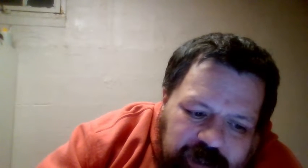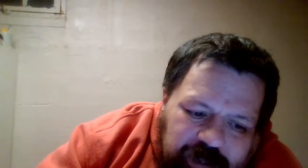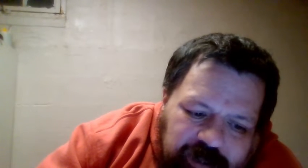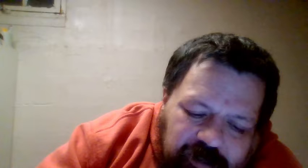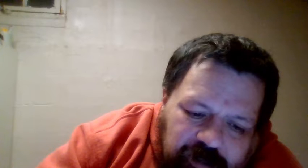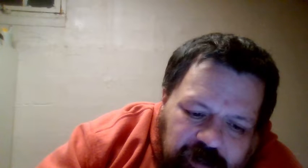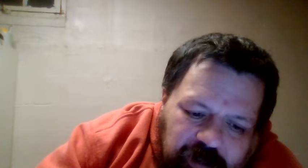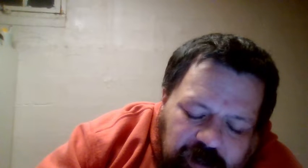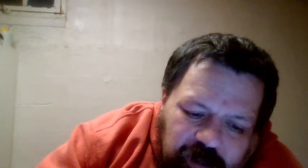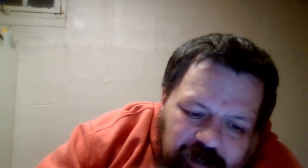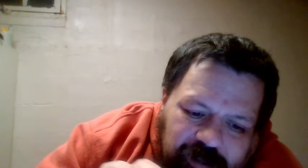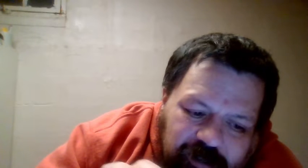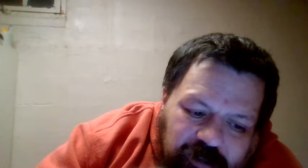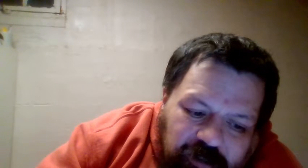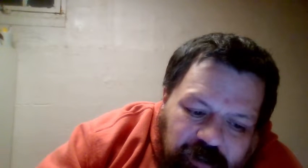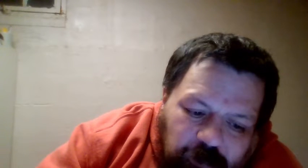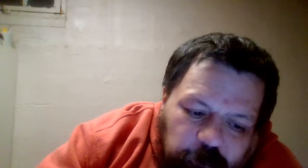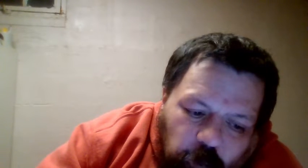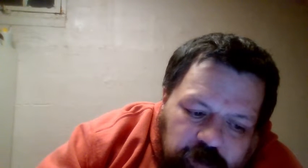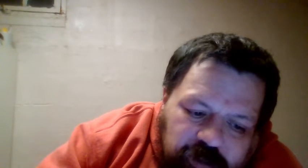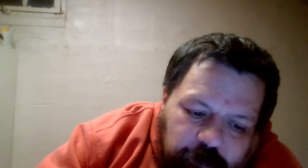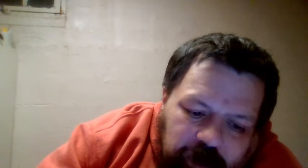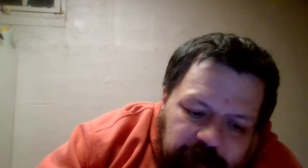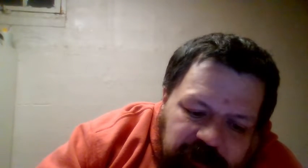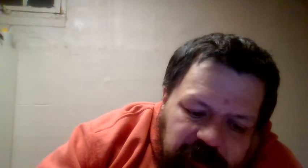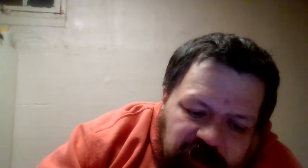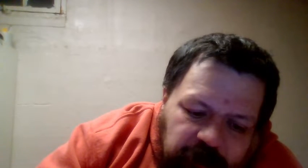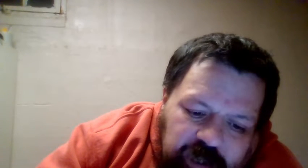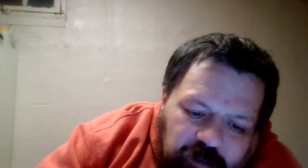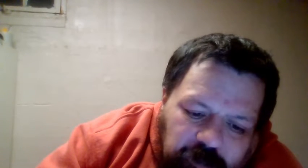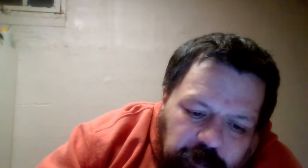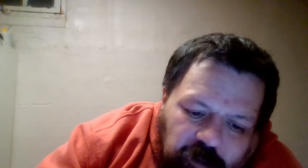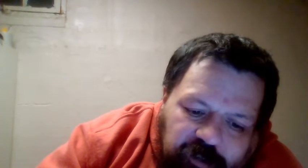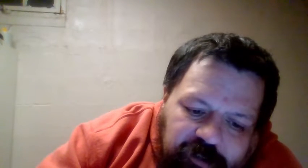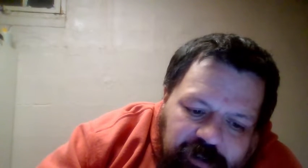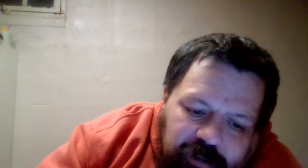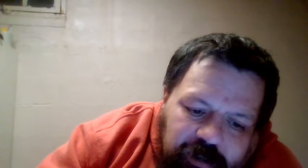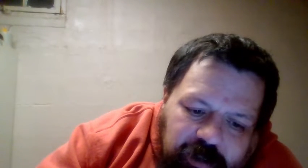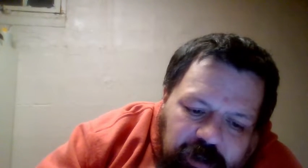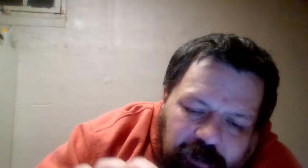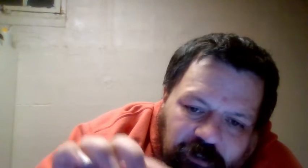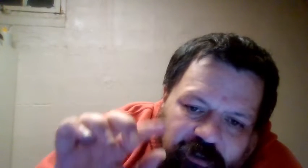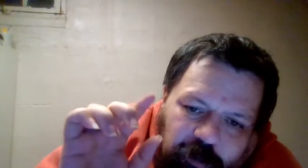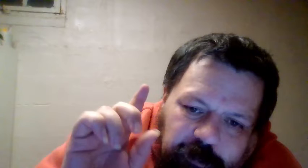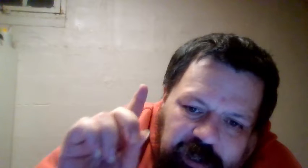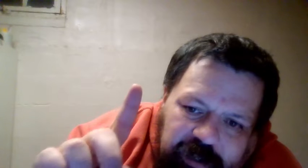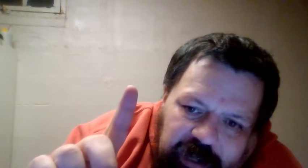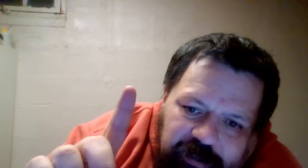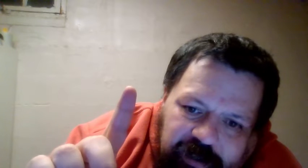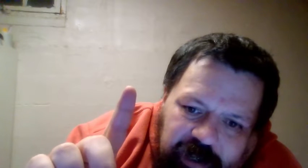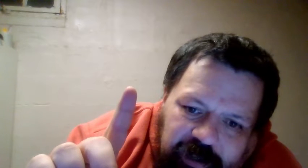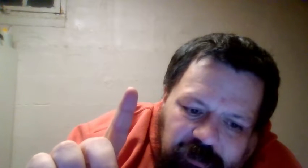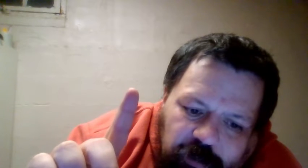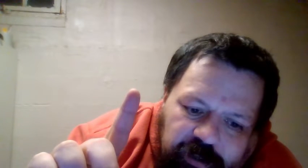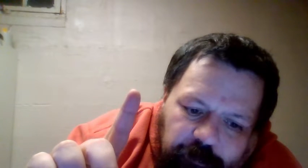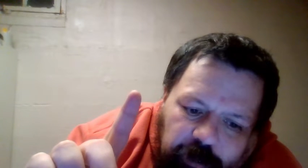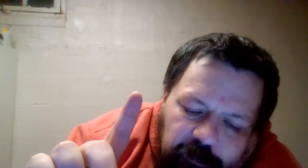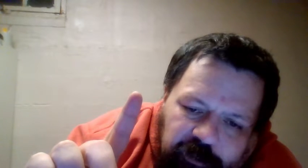get this. This is also the fourth Survivor Series to be held in Boston, the first one being the 1993 Survivor